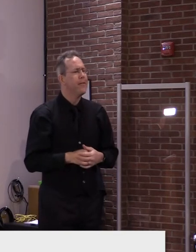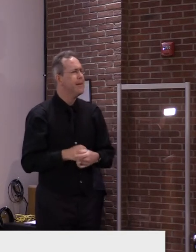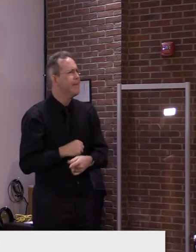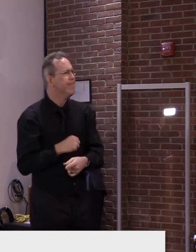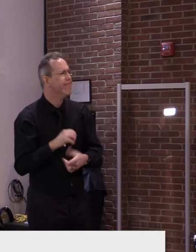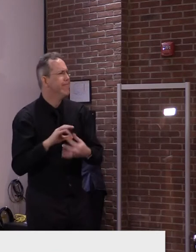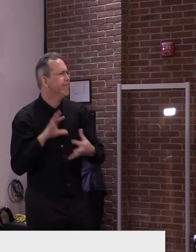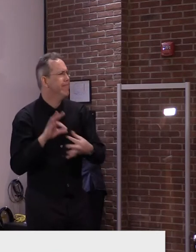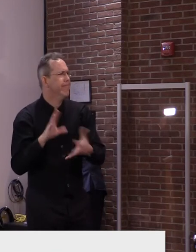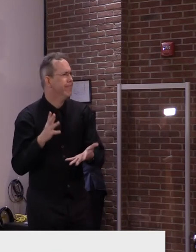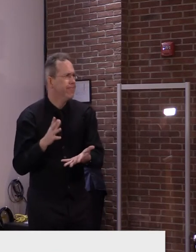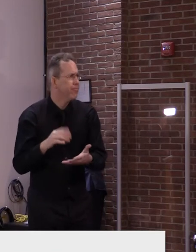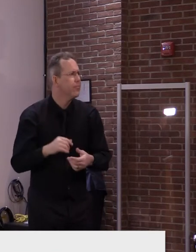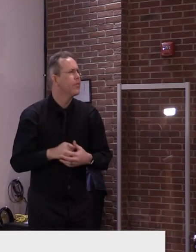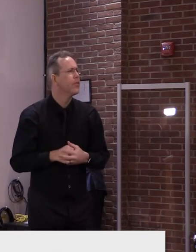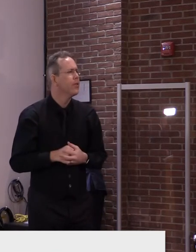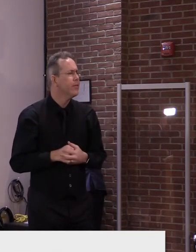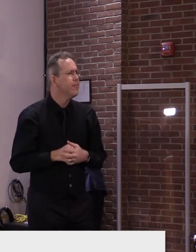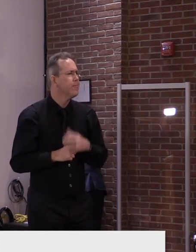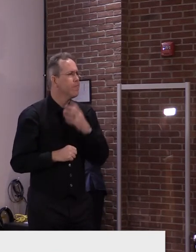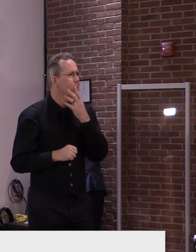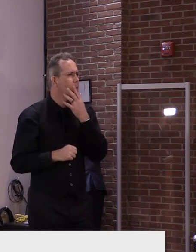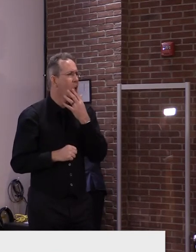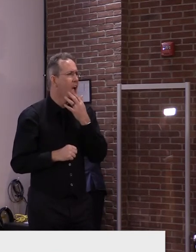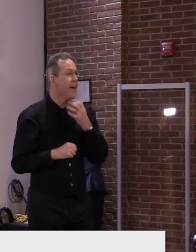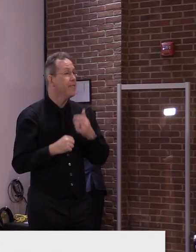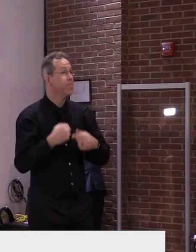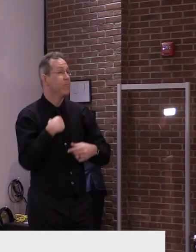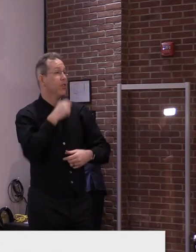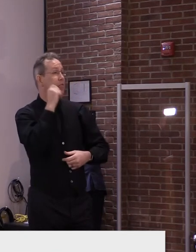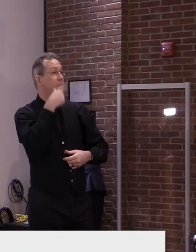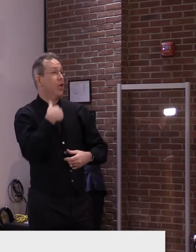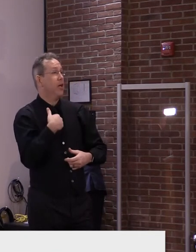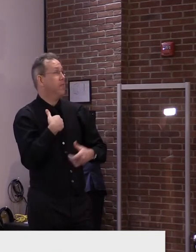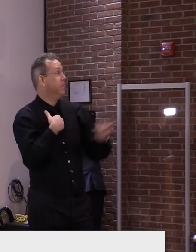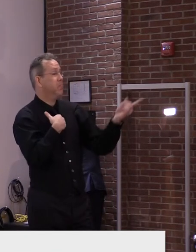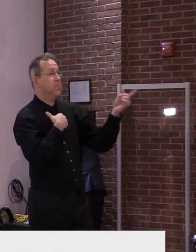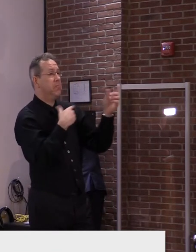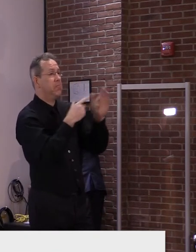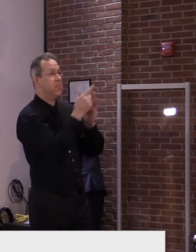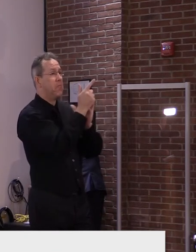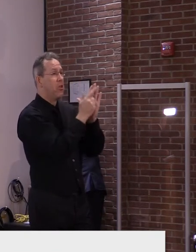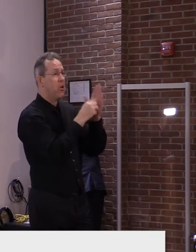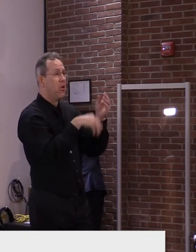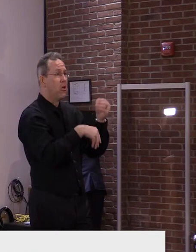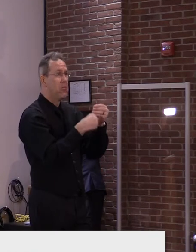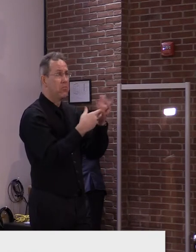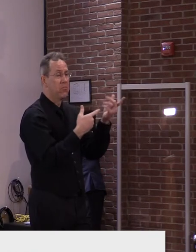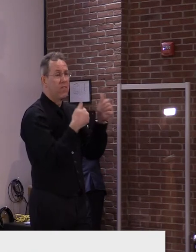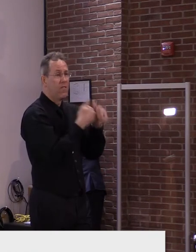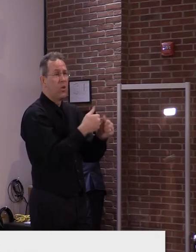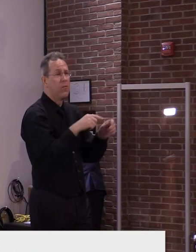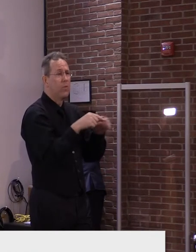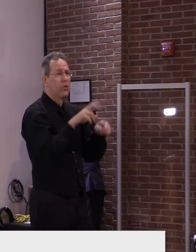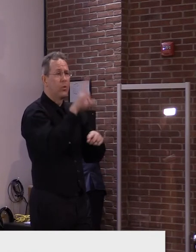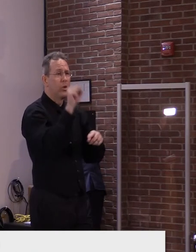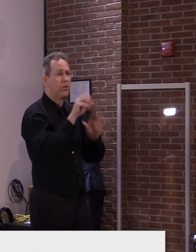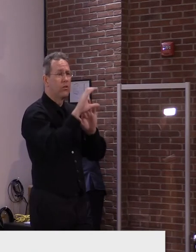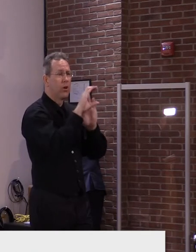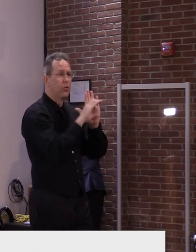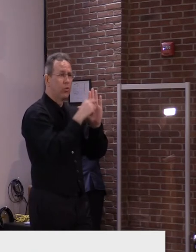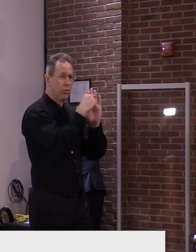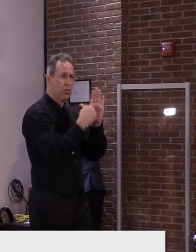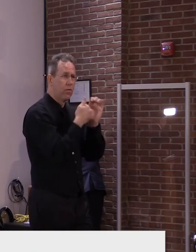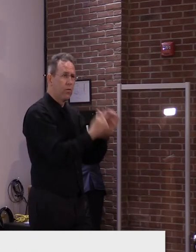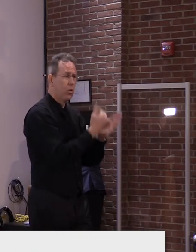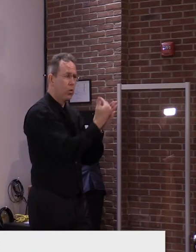Mm-hmm. That, uh, that doesn't surprise me. We thought it was constitutional from the start, but, doesn't surprise me that they found it so. Mm-hmm.